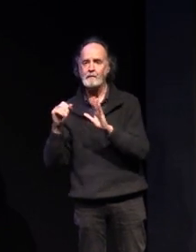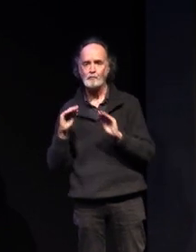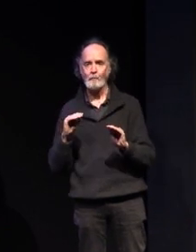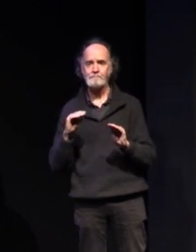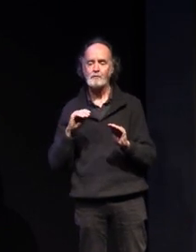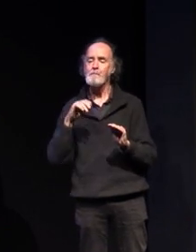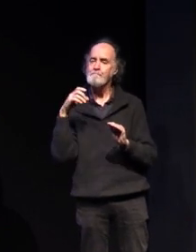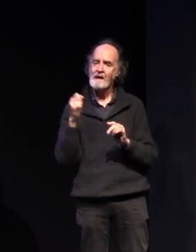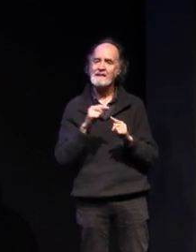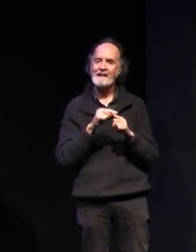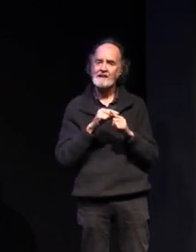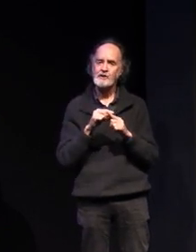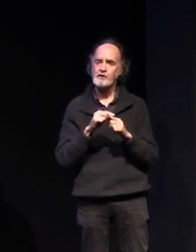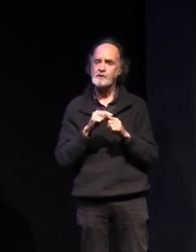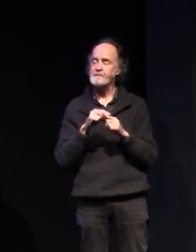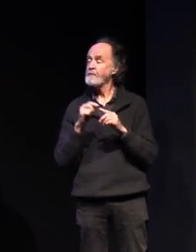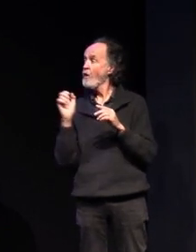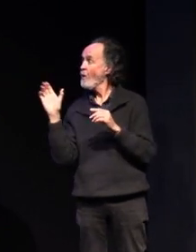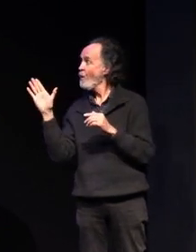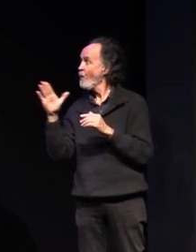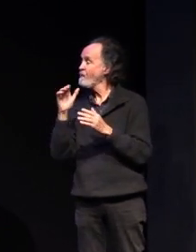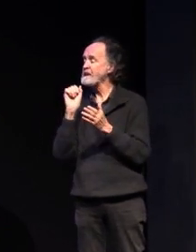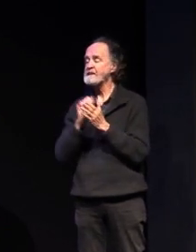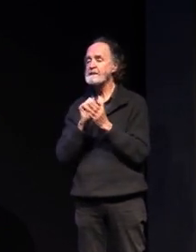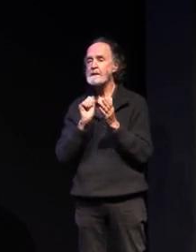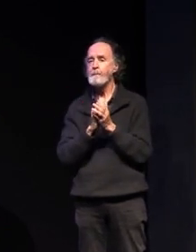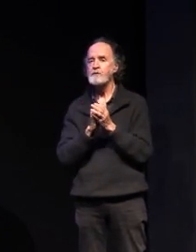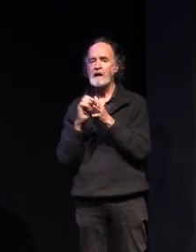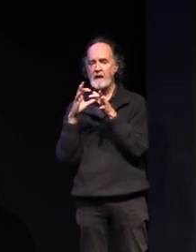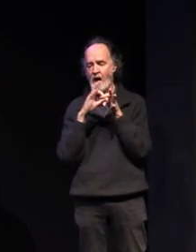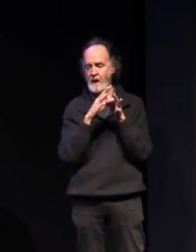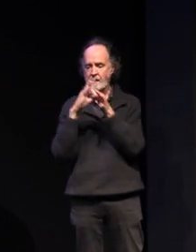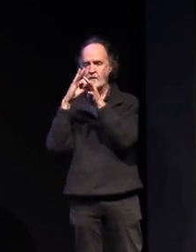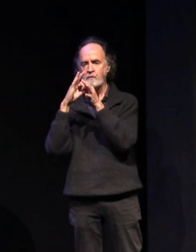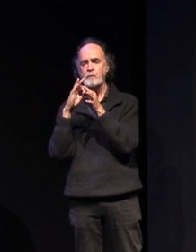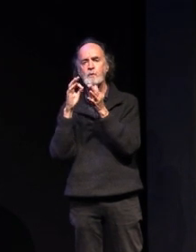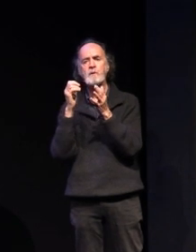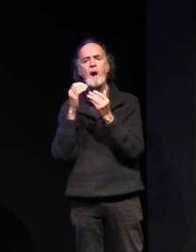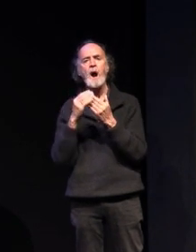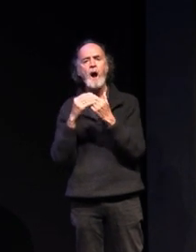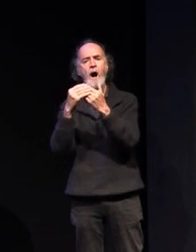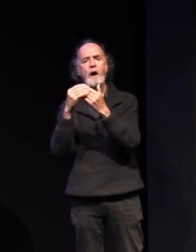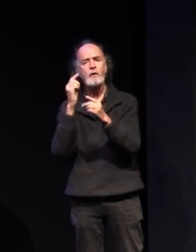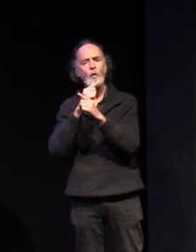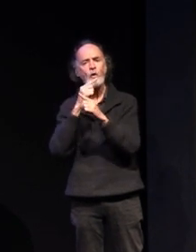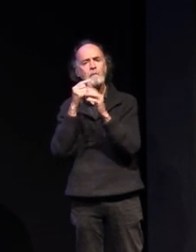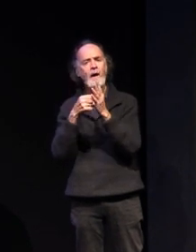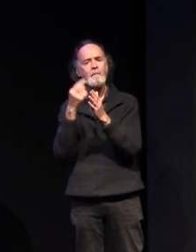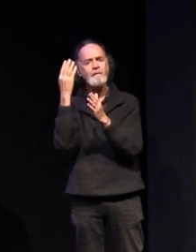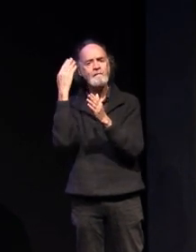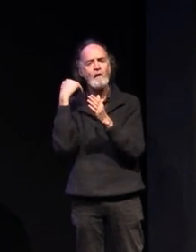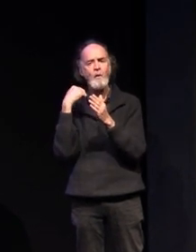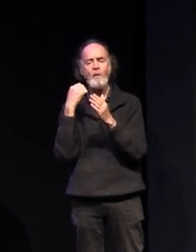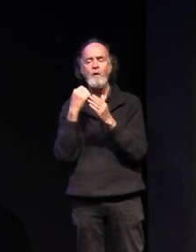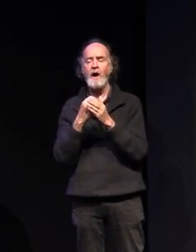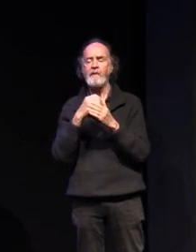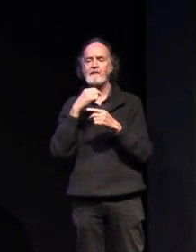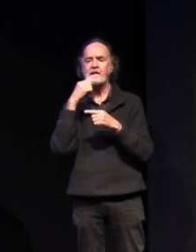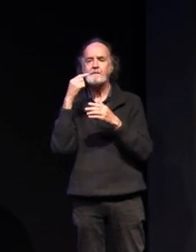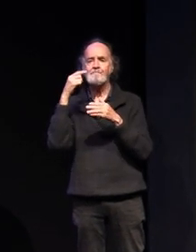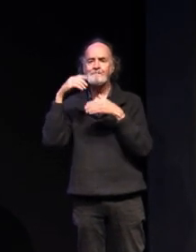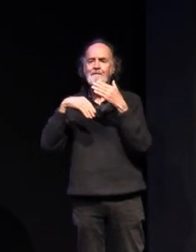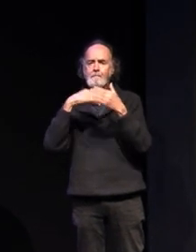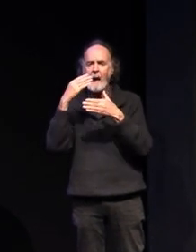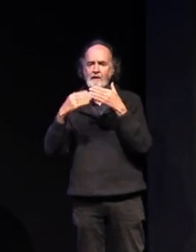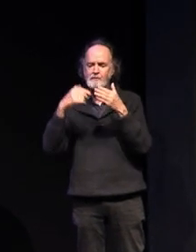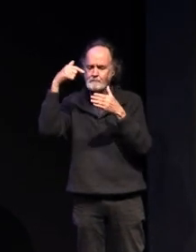subjects name coral all of these subjects correlate to the program guide that i mentioned before and the description of all of these selections